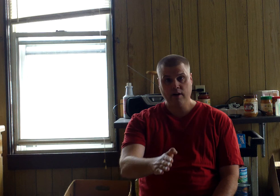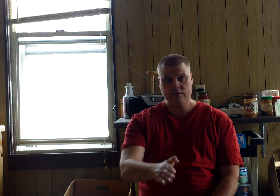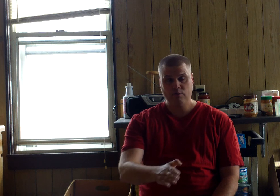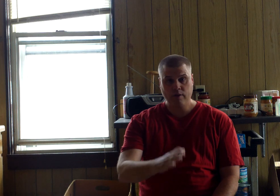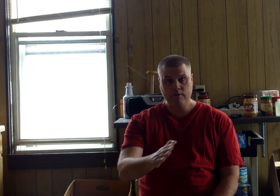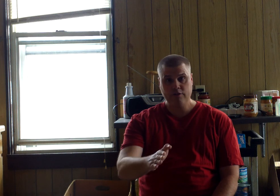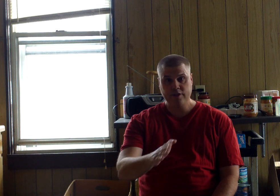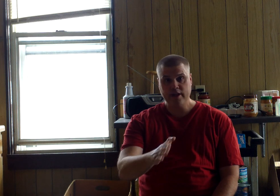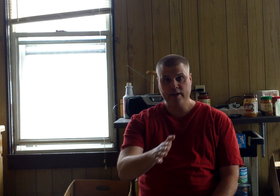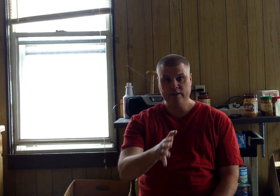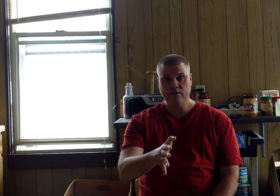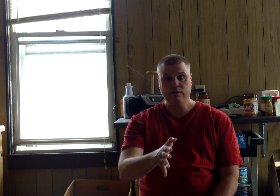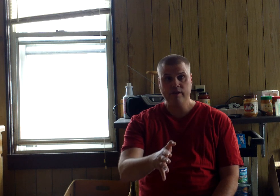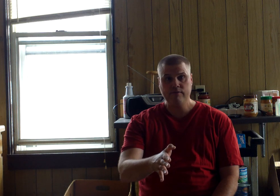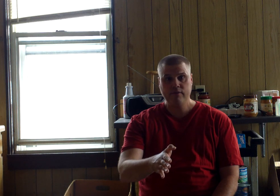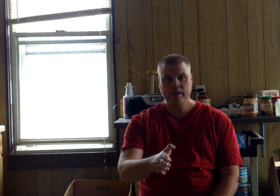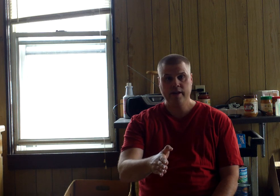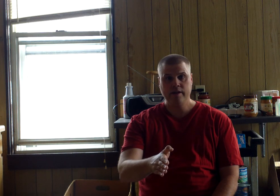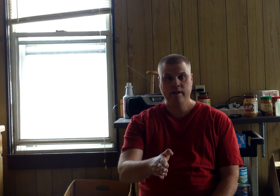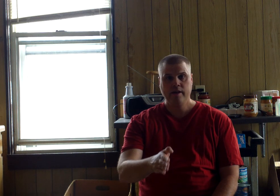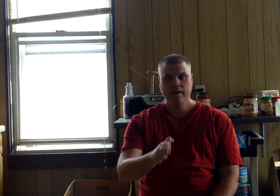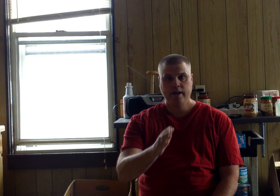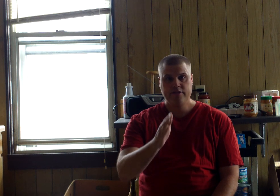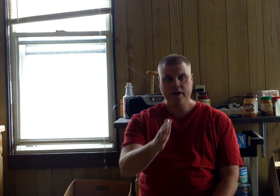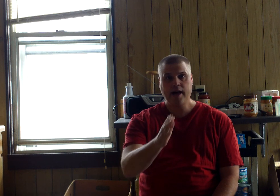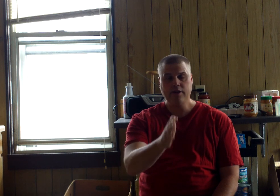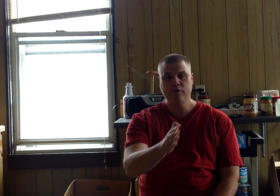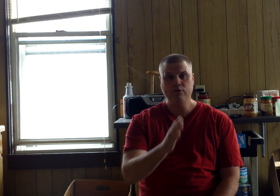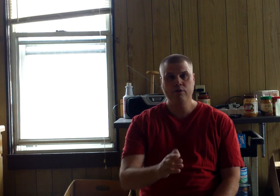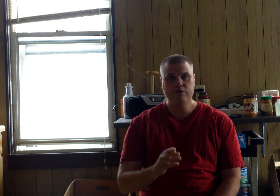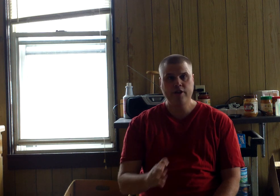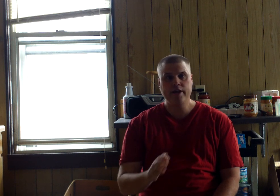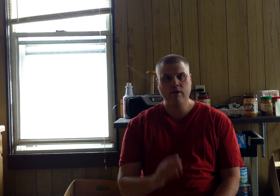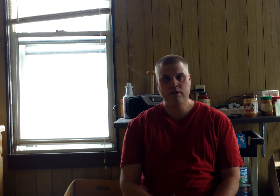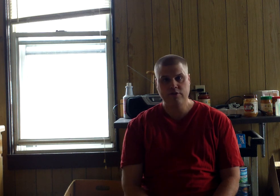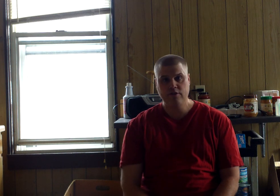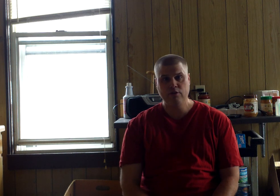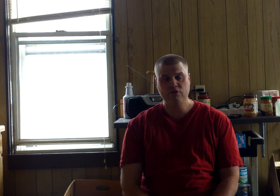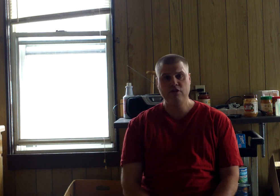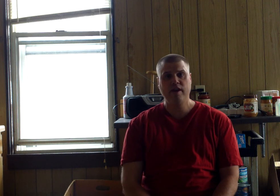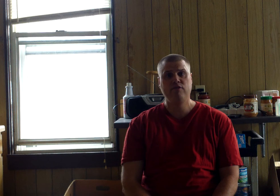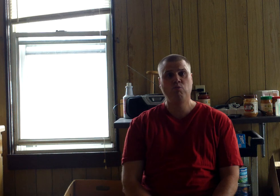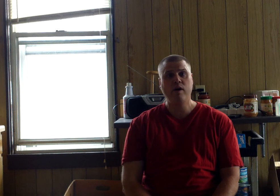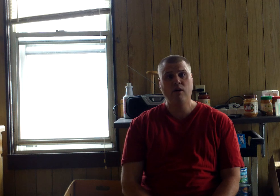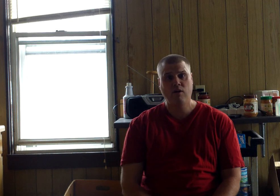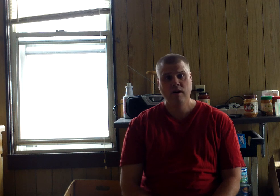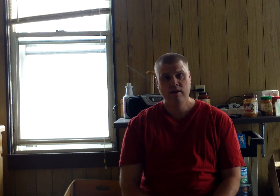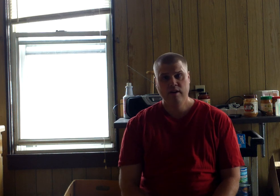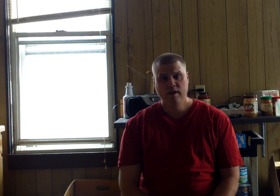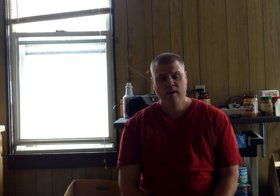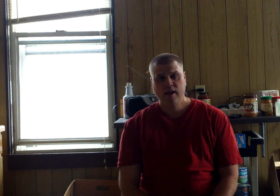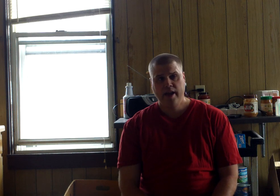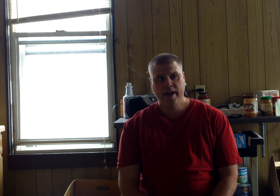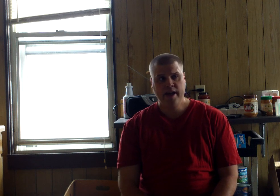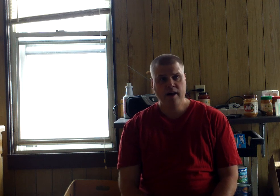that you live in, it's tied to your state constitution as well. And